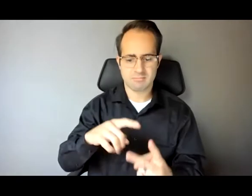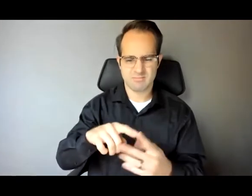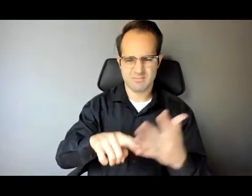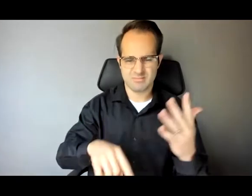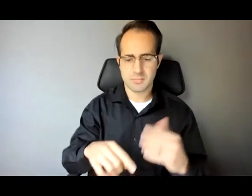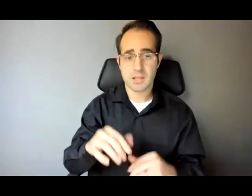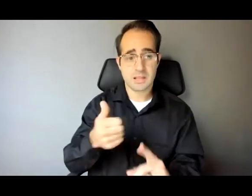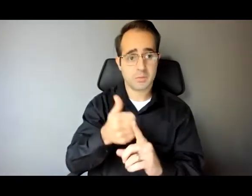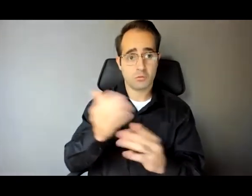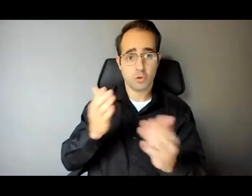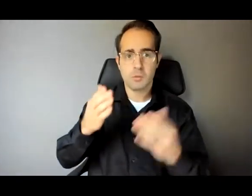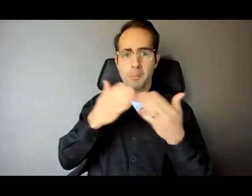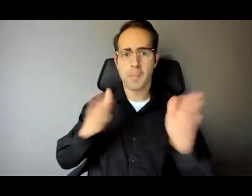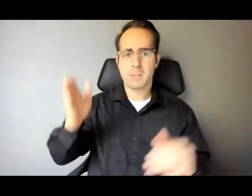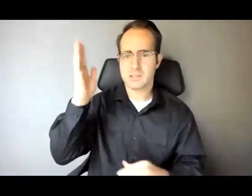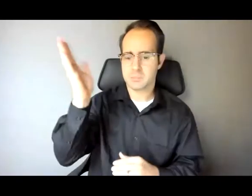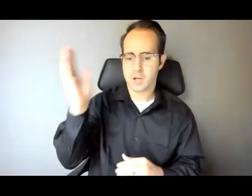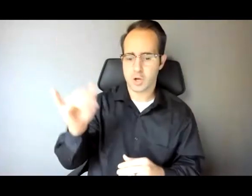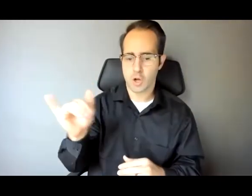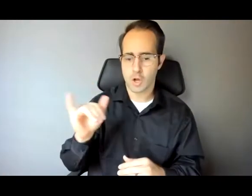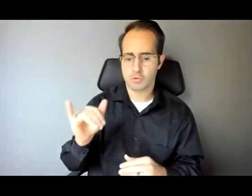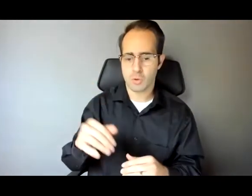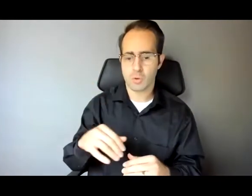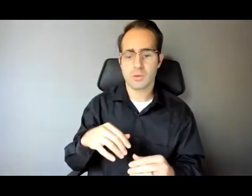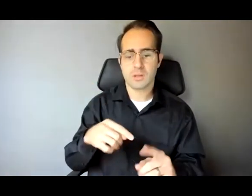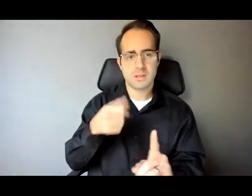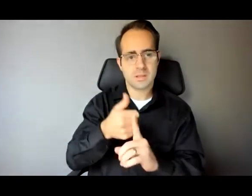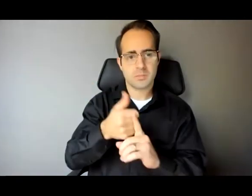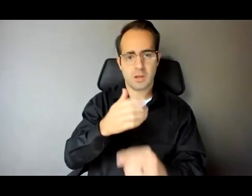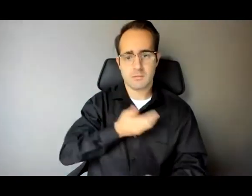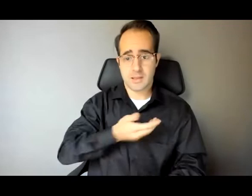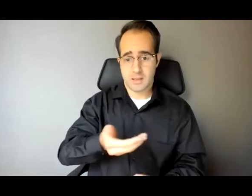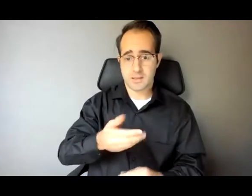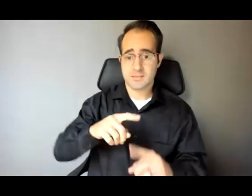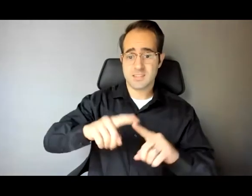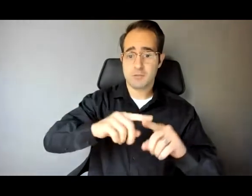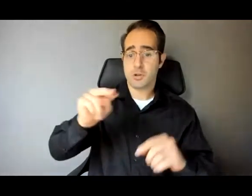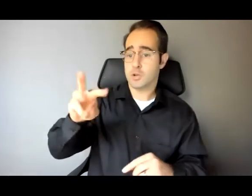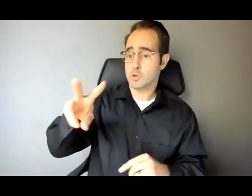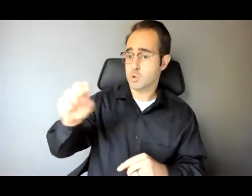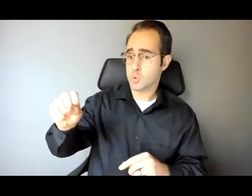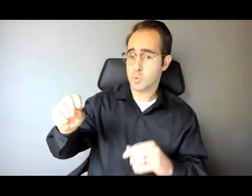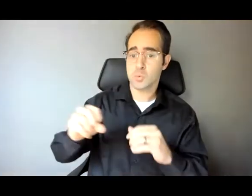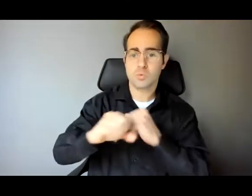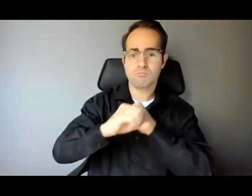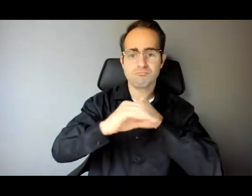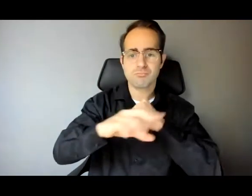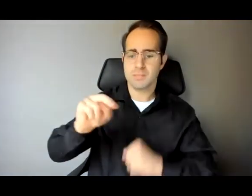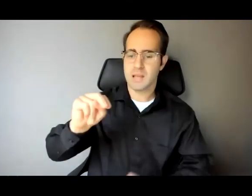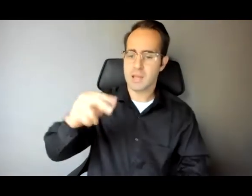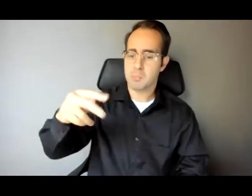has been a media guest appearing on national news outlets such as NPR, MSNBC,